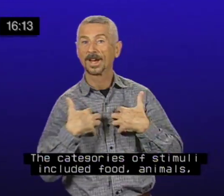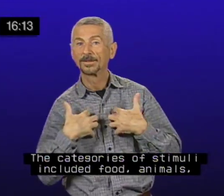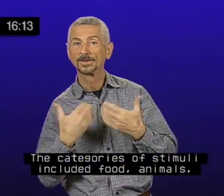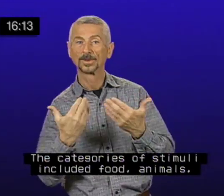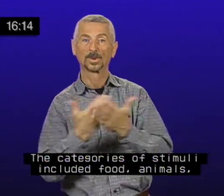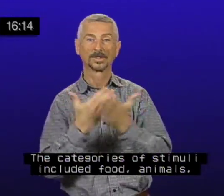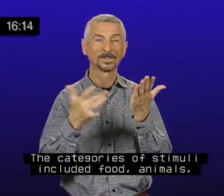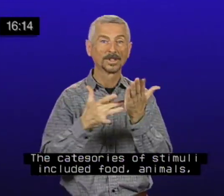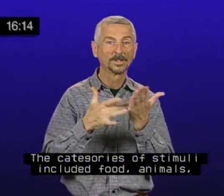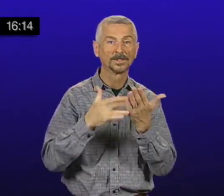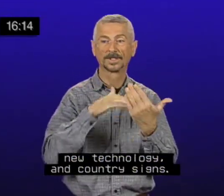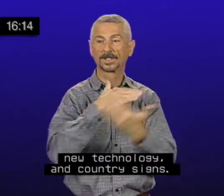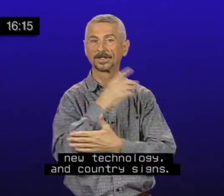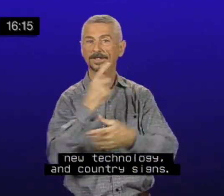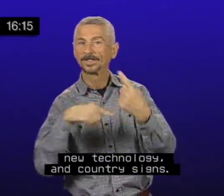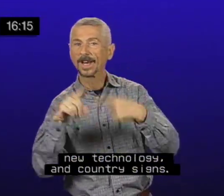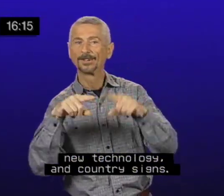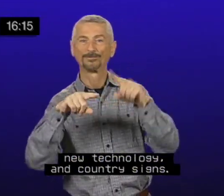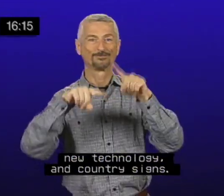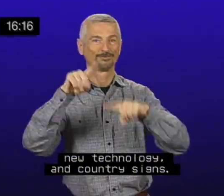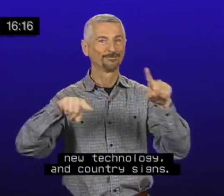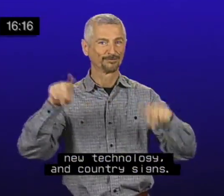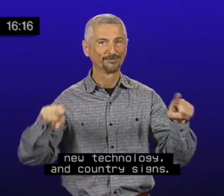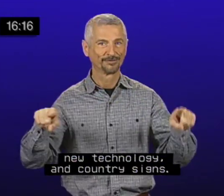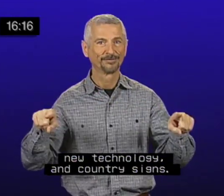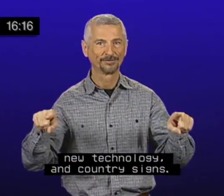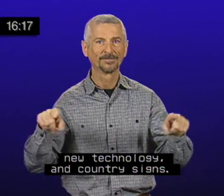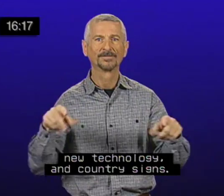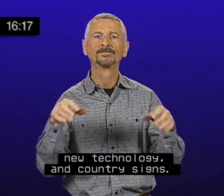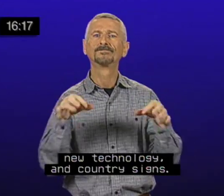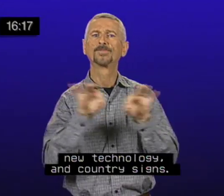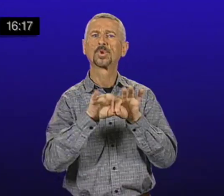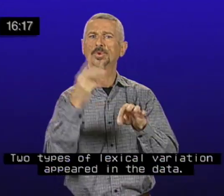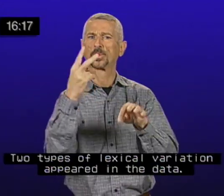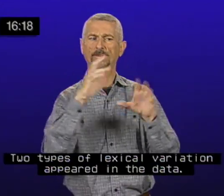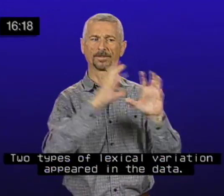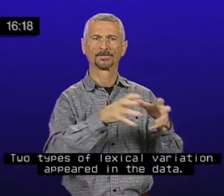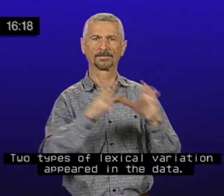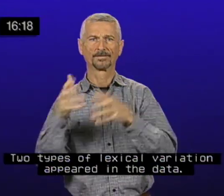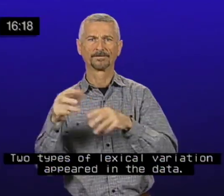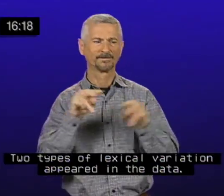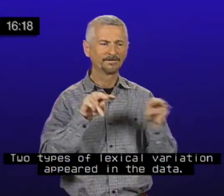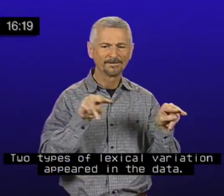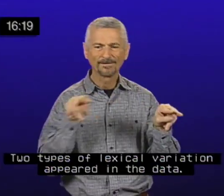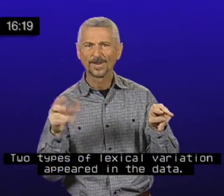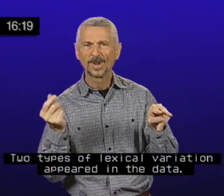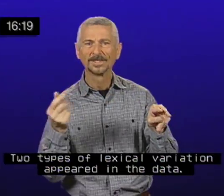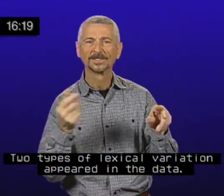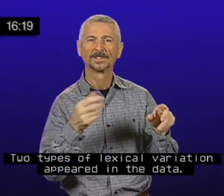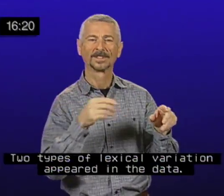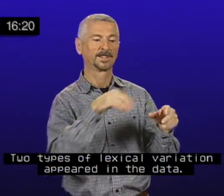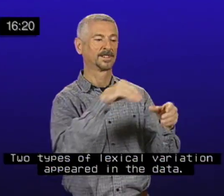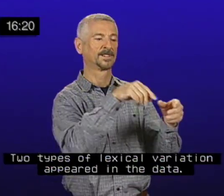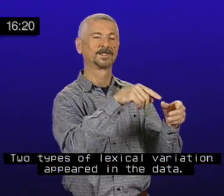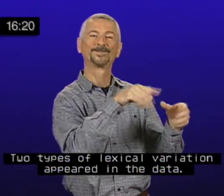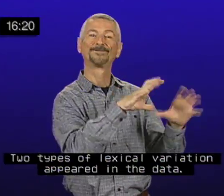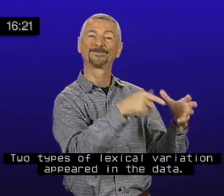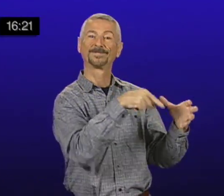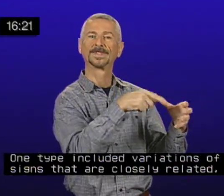animals, new technology and country signs. Two types of lexical variation appeared in the data. One type